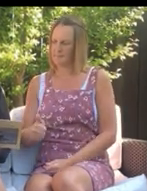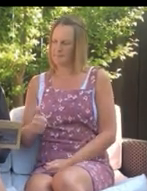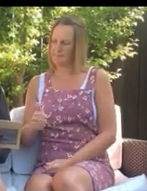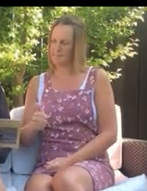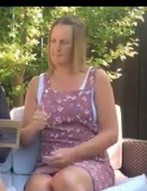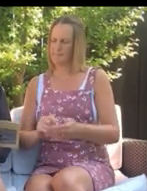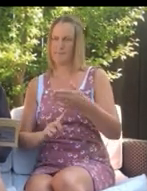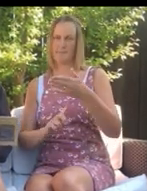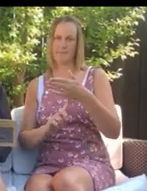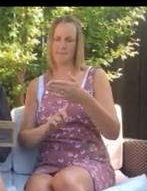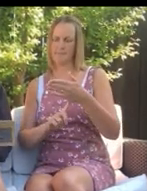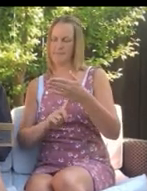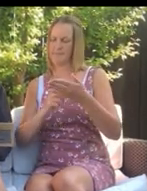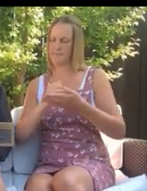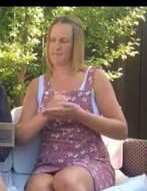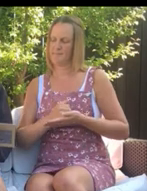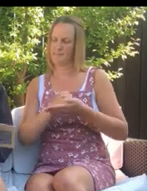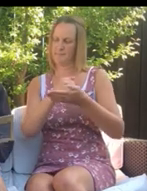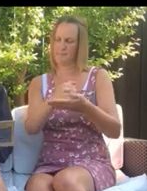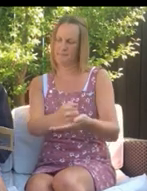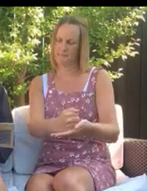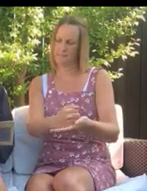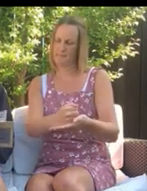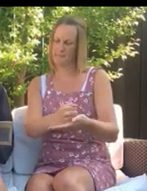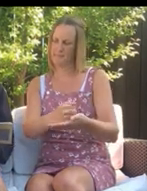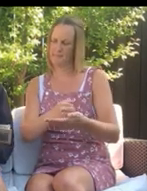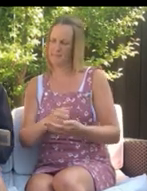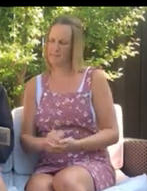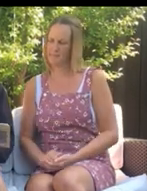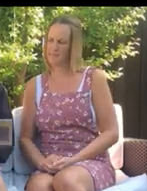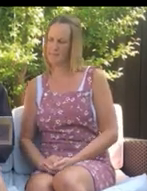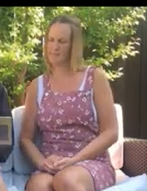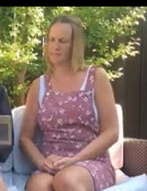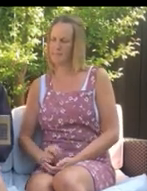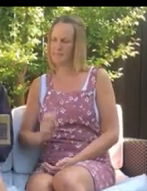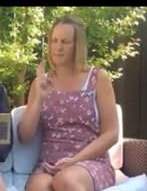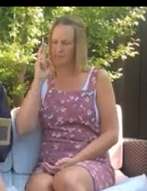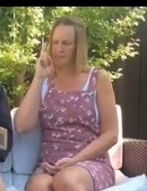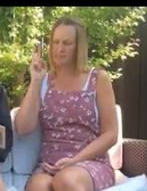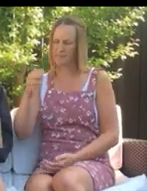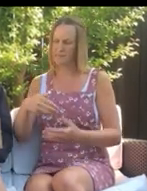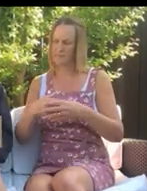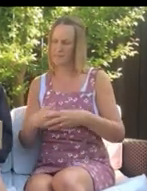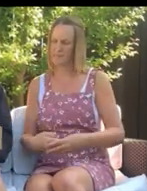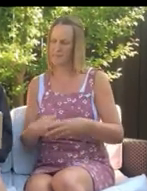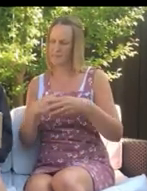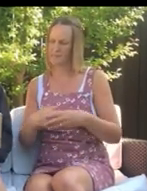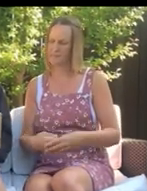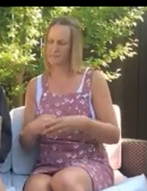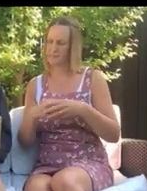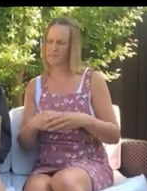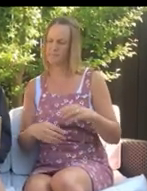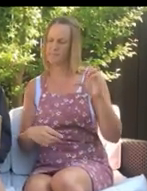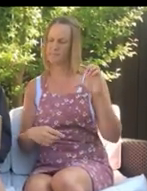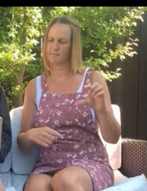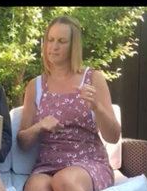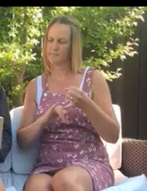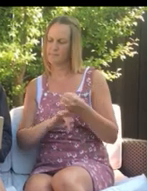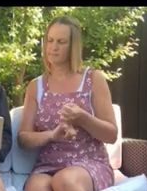relieved, now Timmy's set to be their guide. When they find the friends are free,